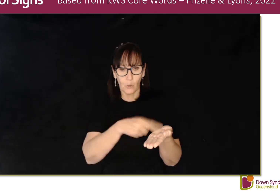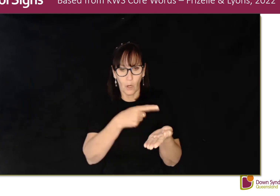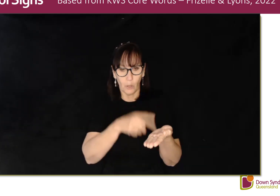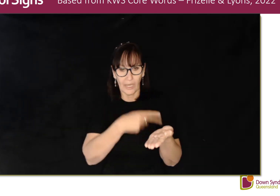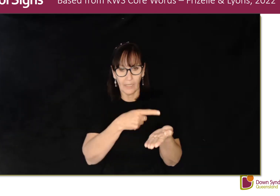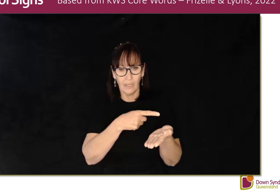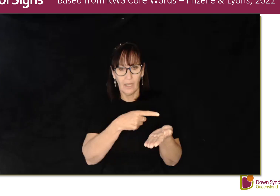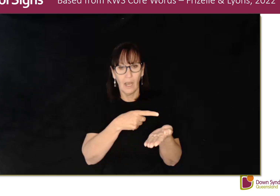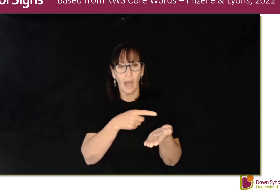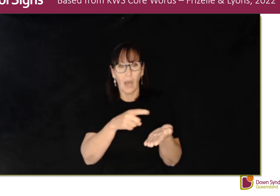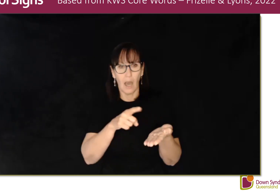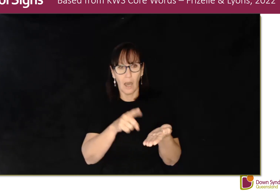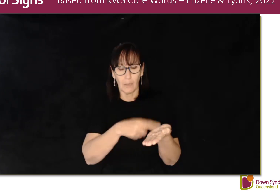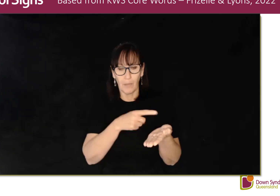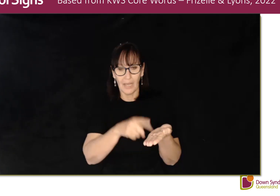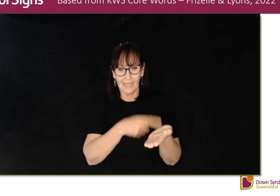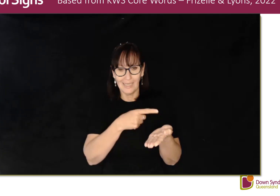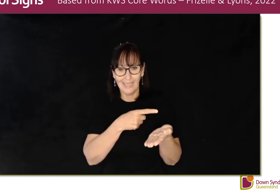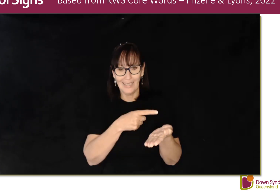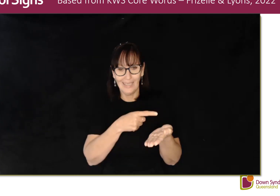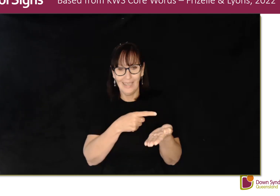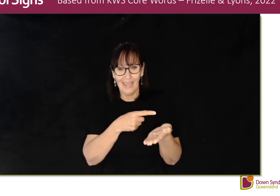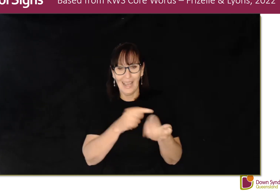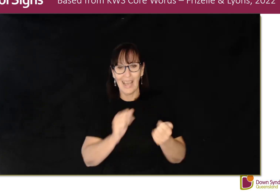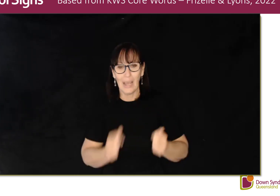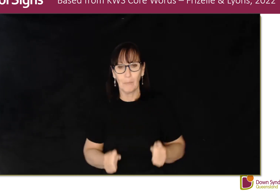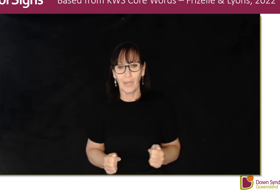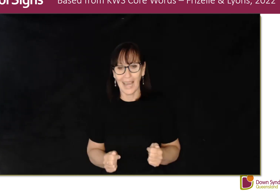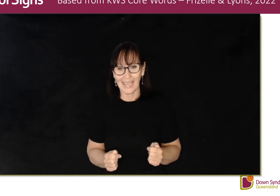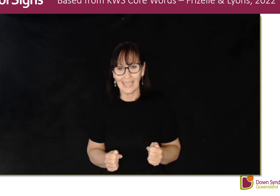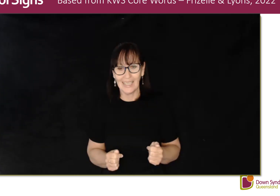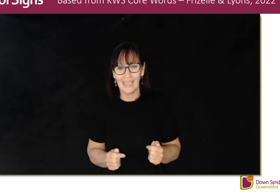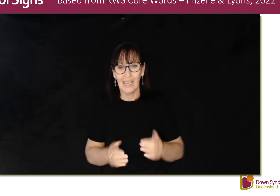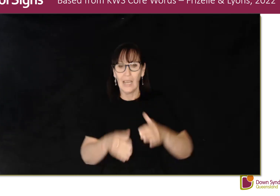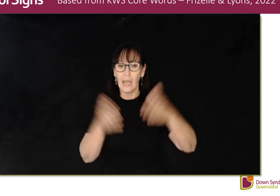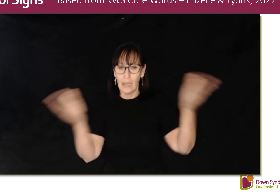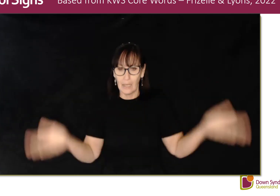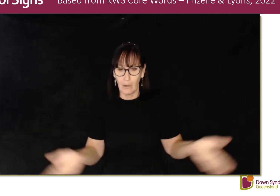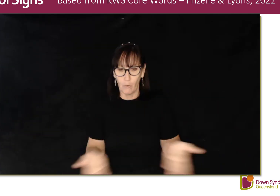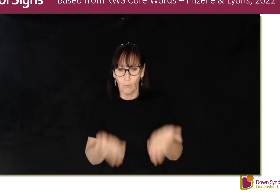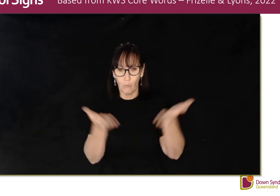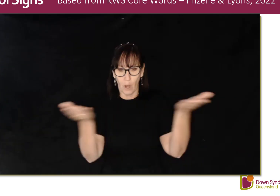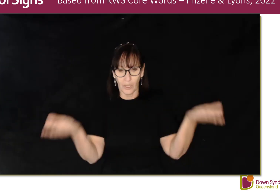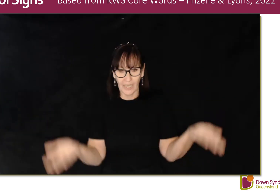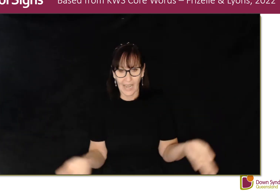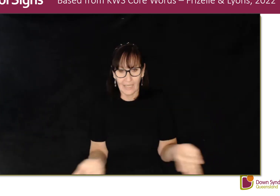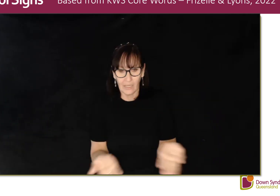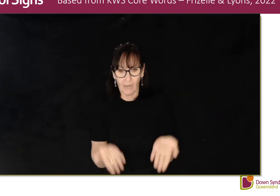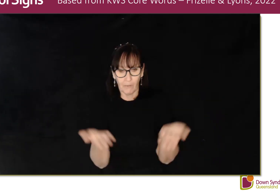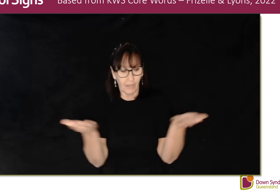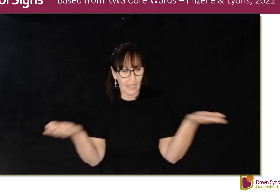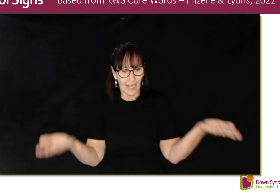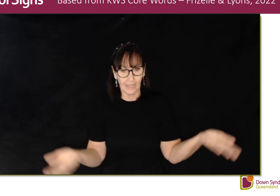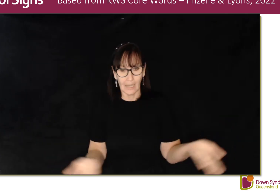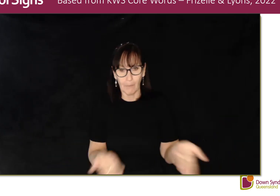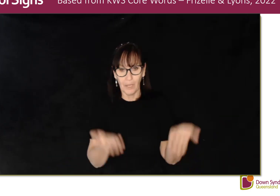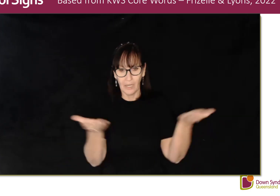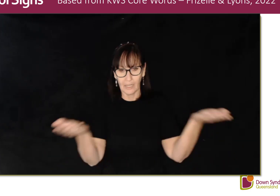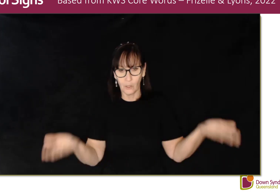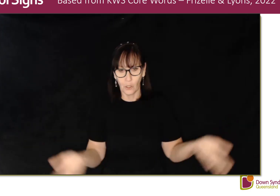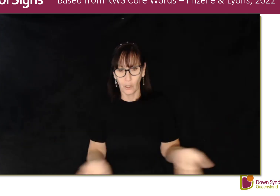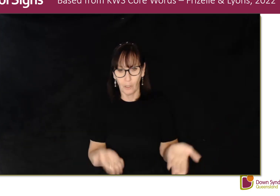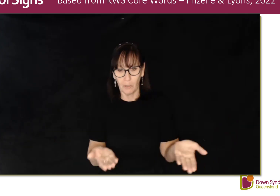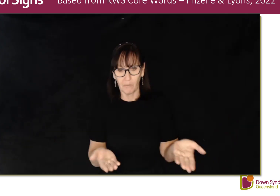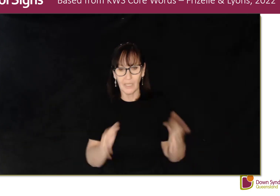scrolling. iPad. Play. Rolling your hands over, flat hands up